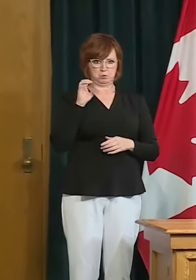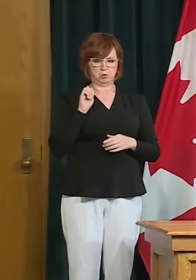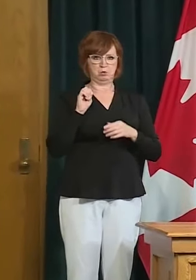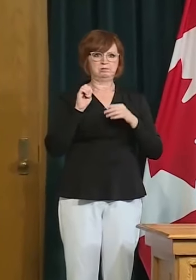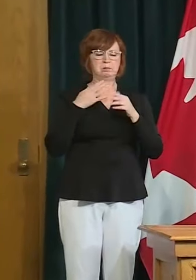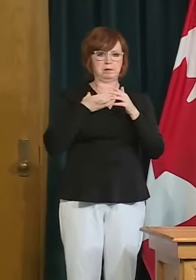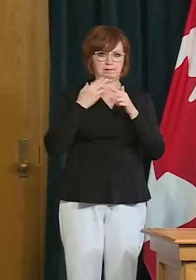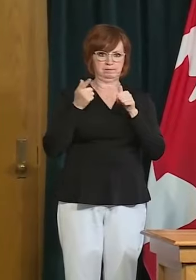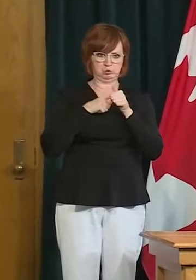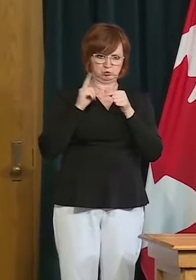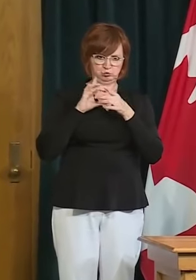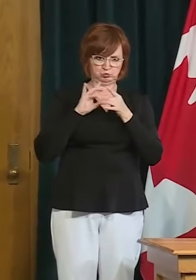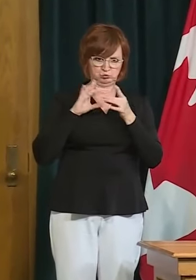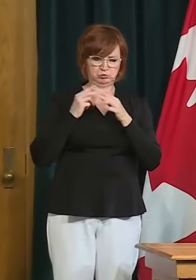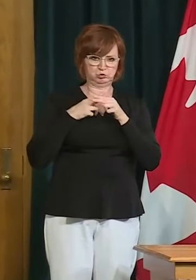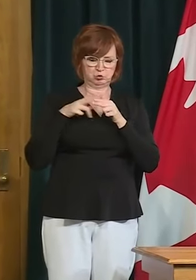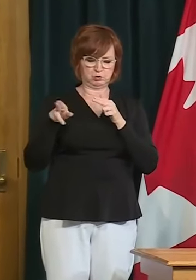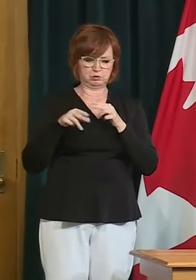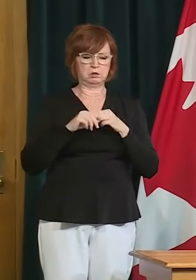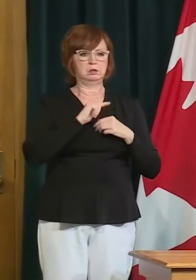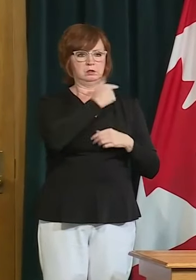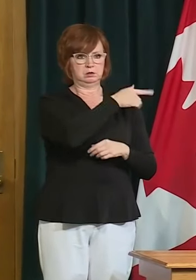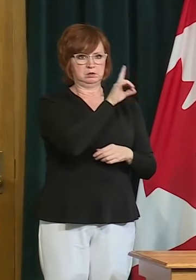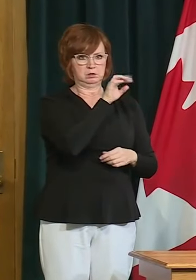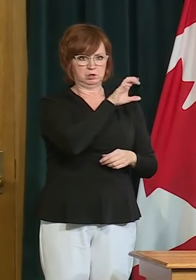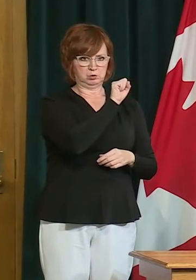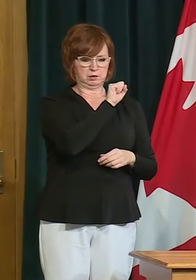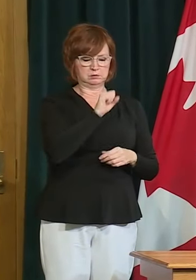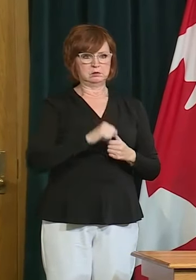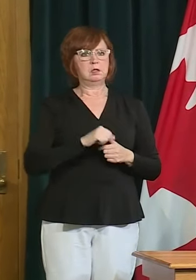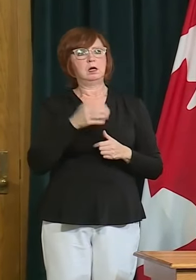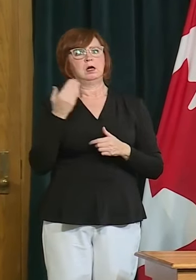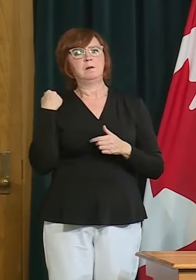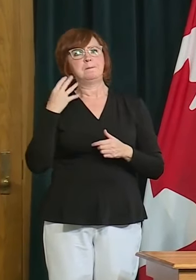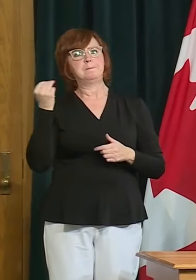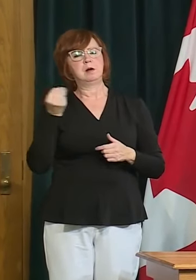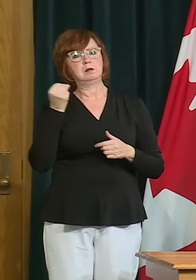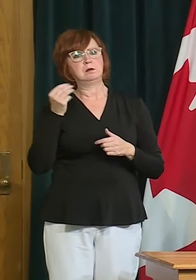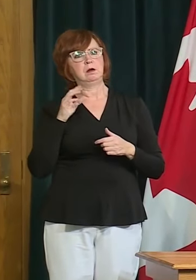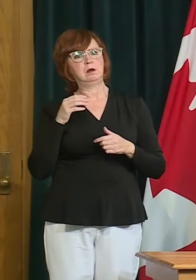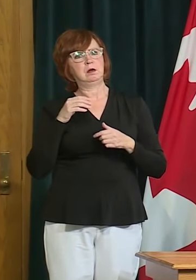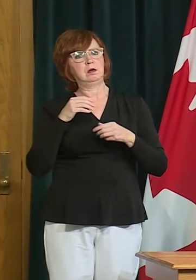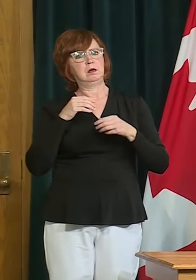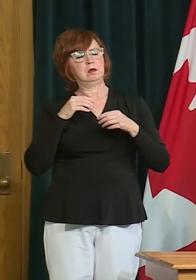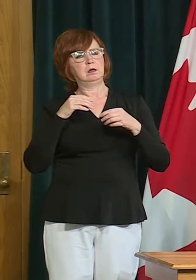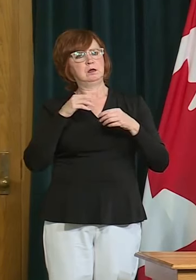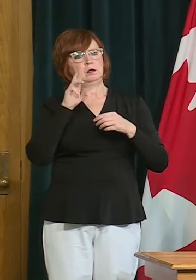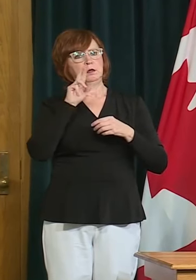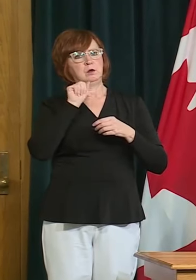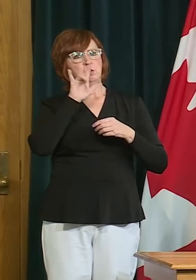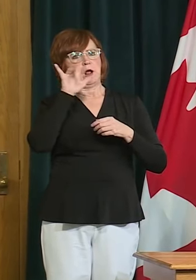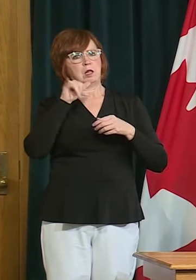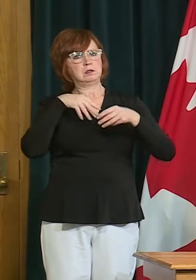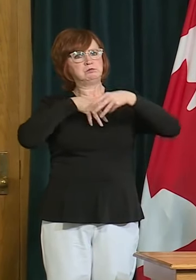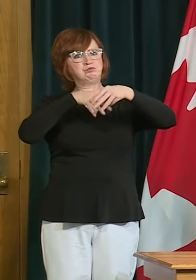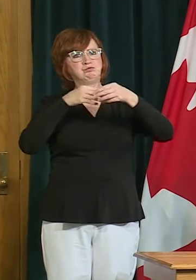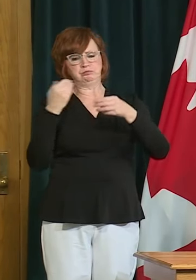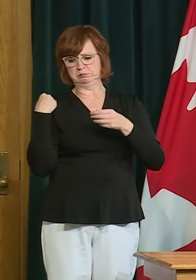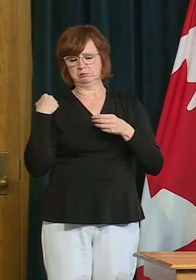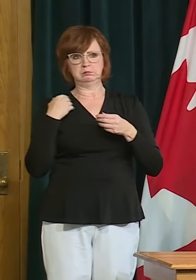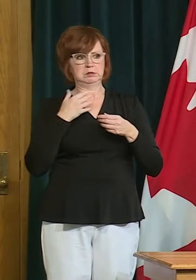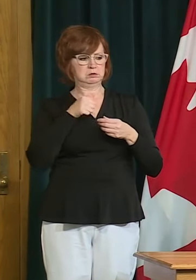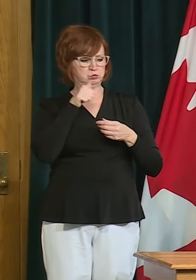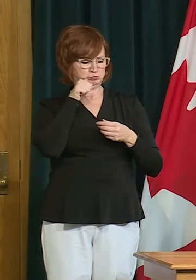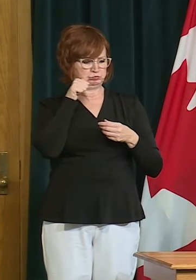with respect to um comments around the protests that occurred here the other day i made um the two days ago when i was out here last